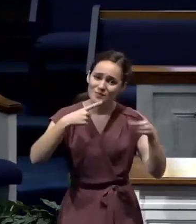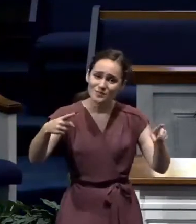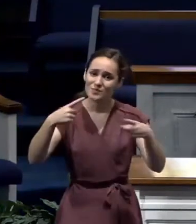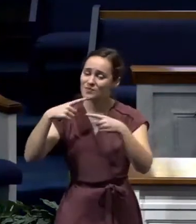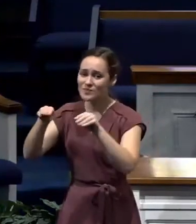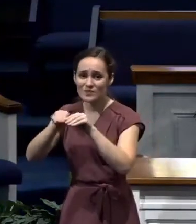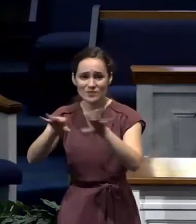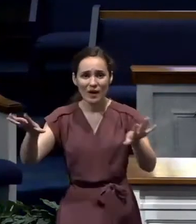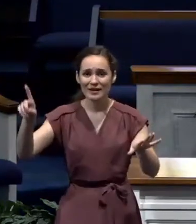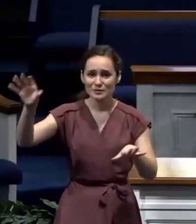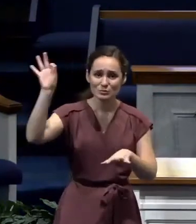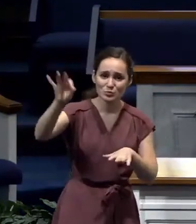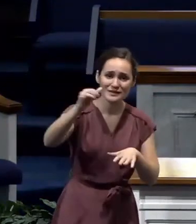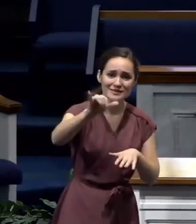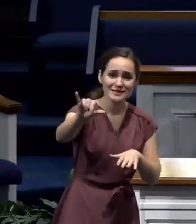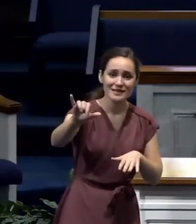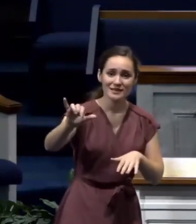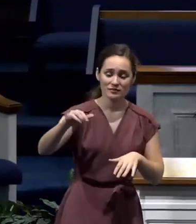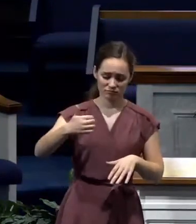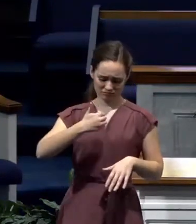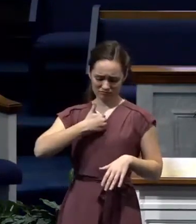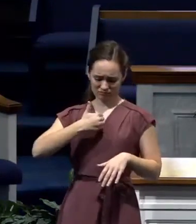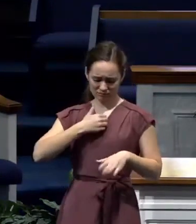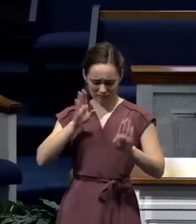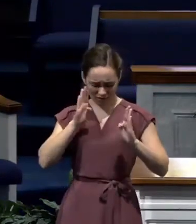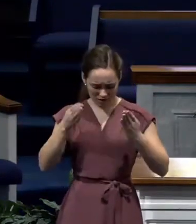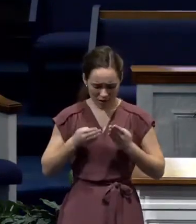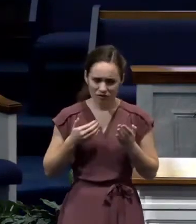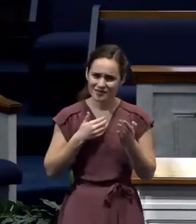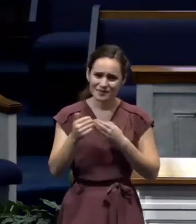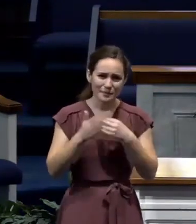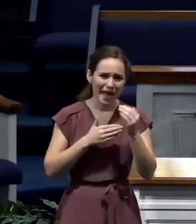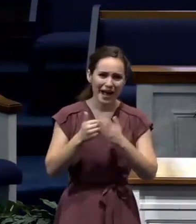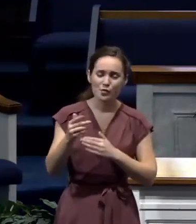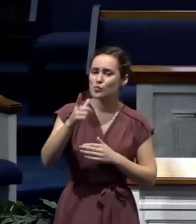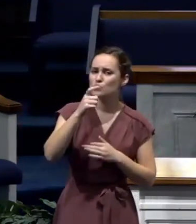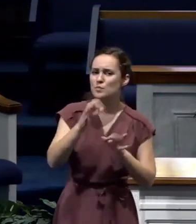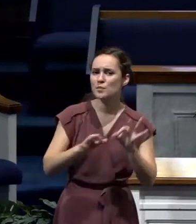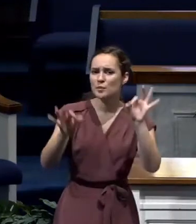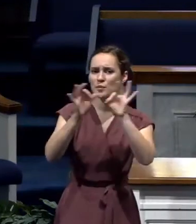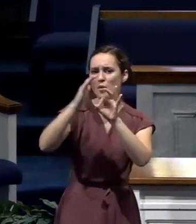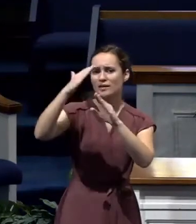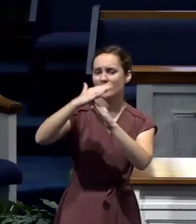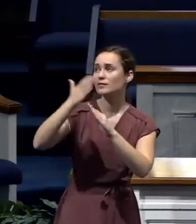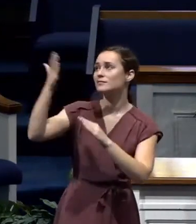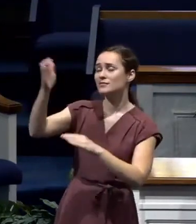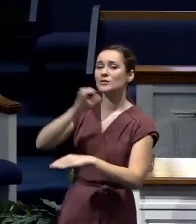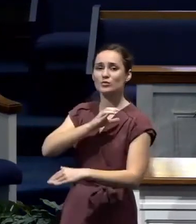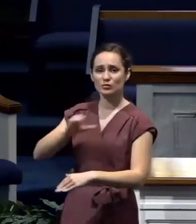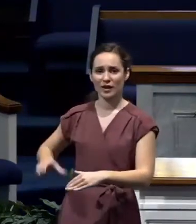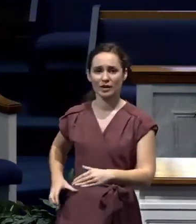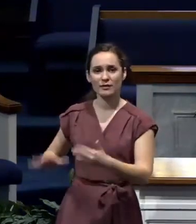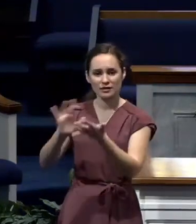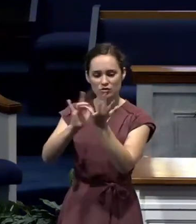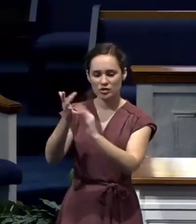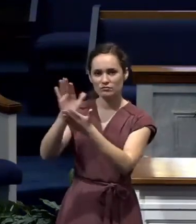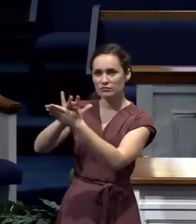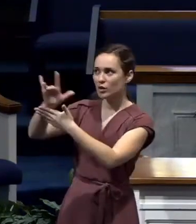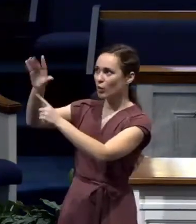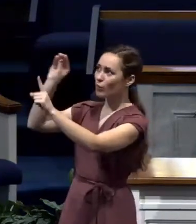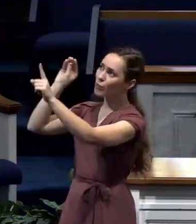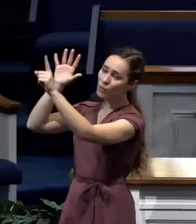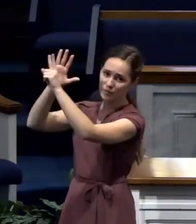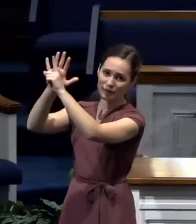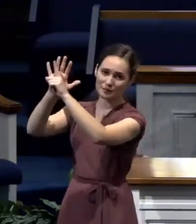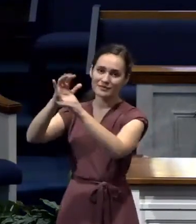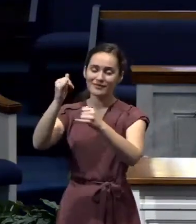matter about us. It only matters about the Lord Jesus Christ and his glory. Let me give you the last thing, and we'll be done.